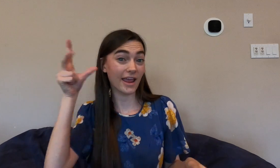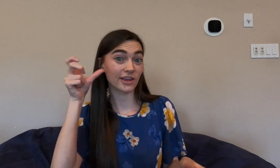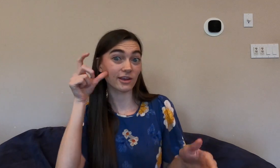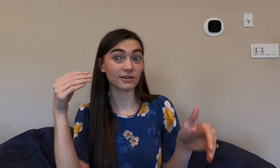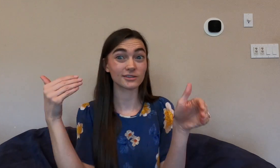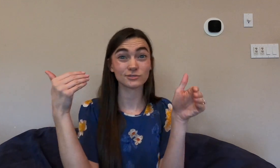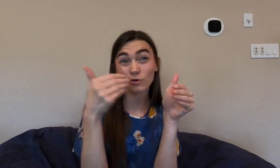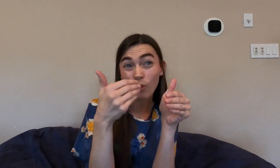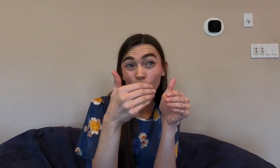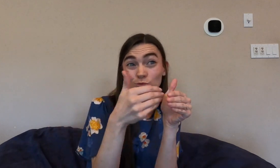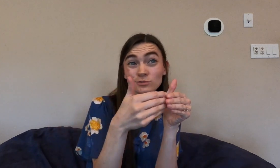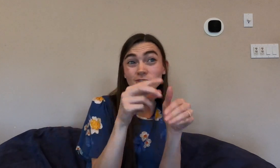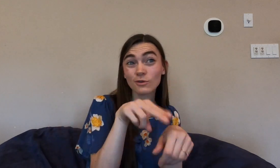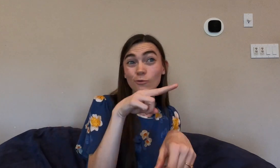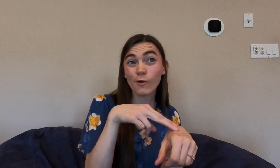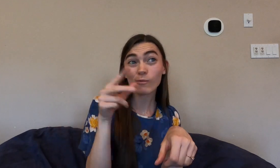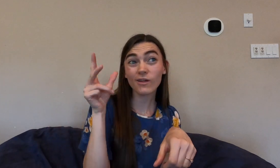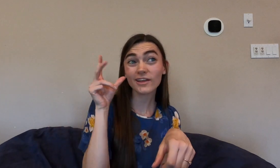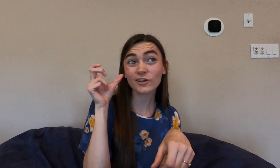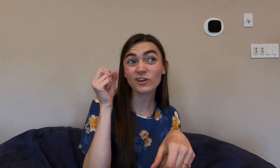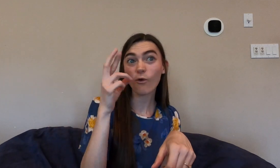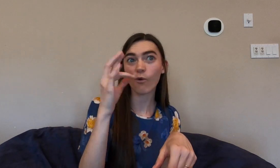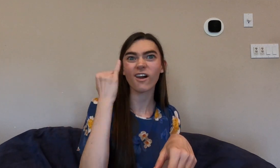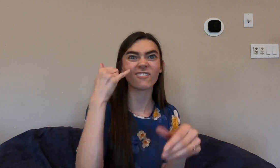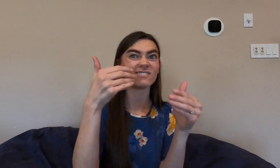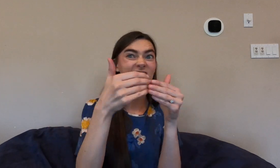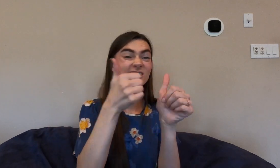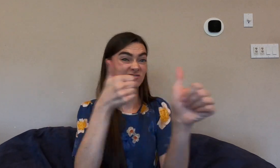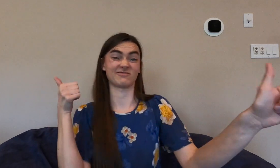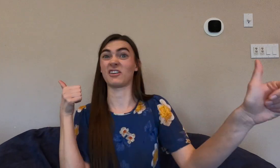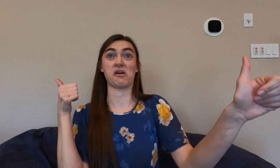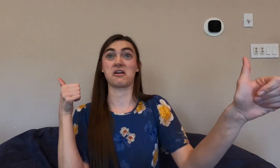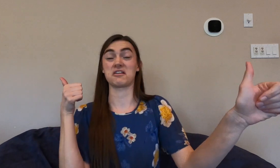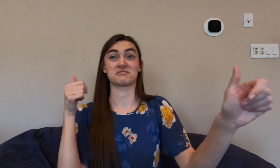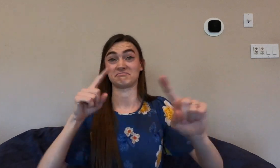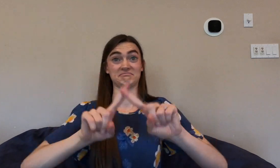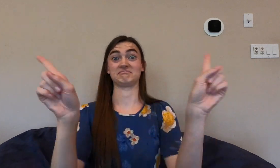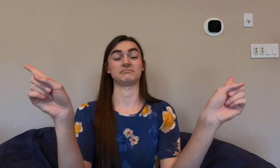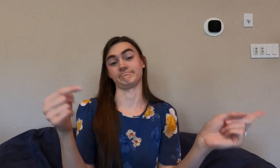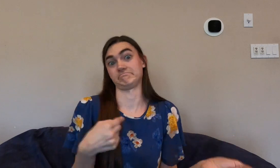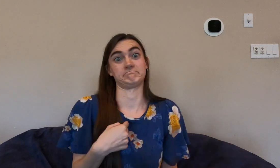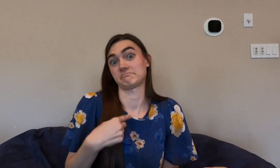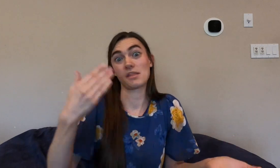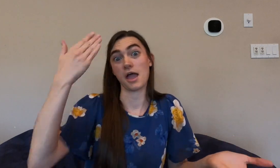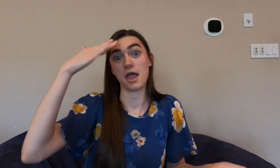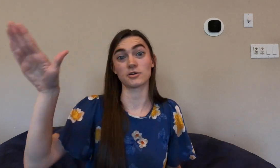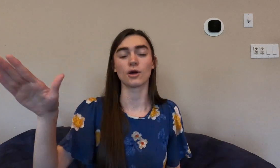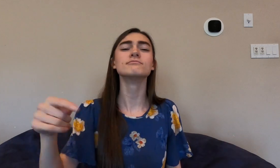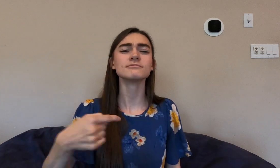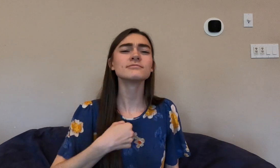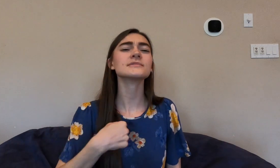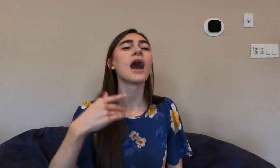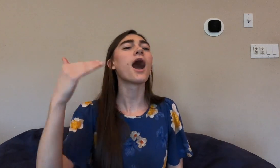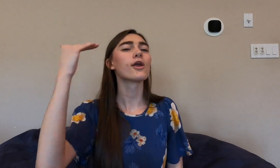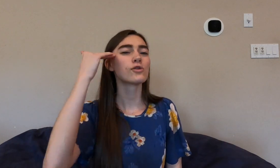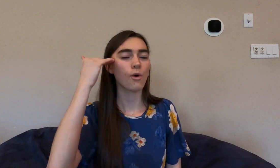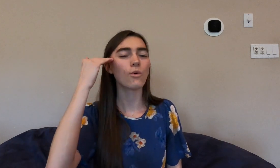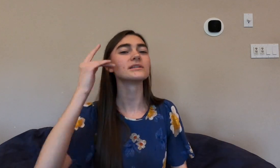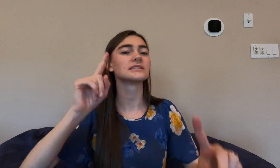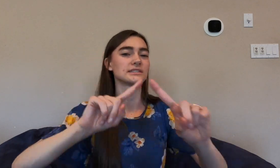I hear is close to normal hearing or if it's far and very different. I don't know. I know